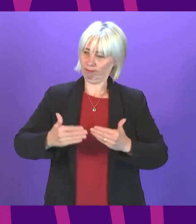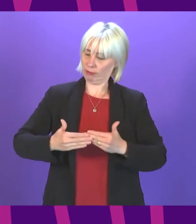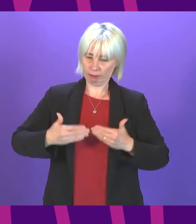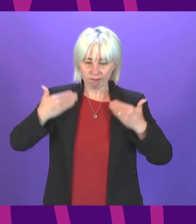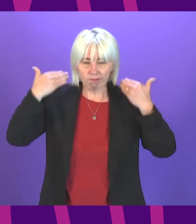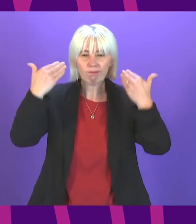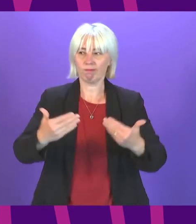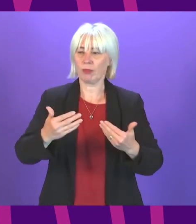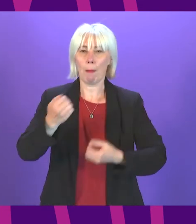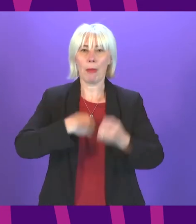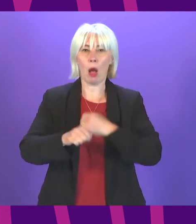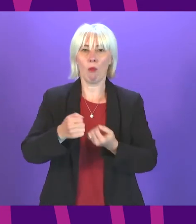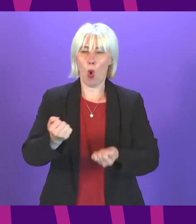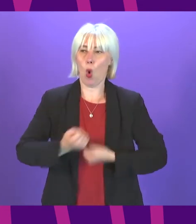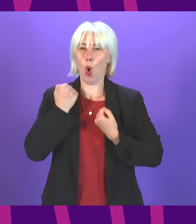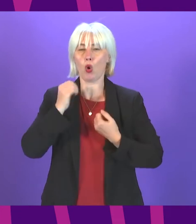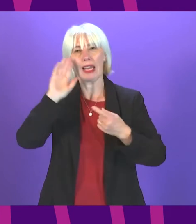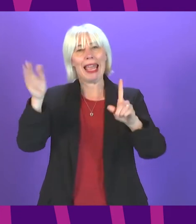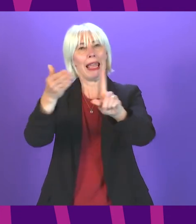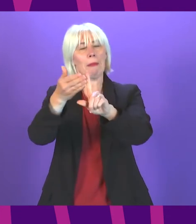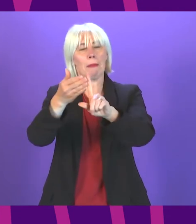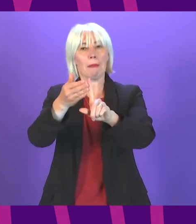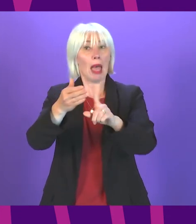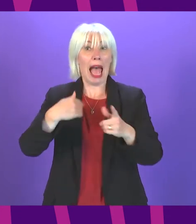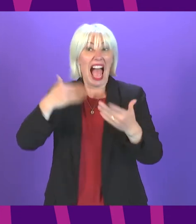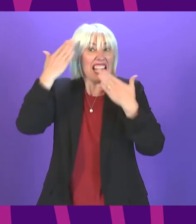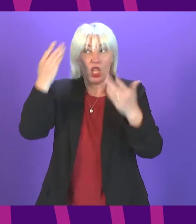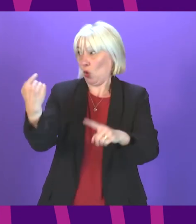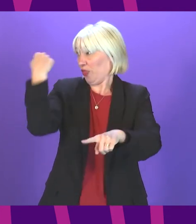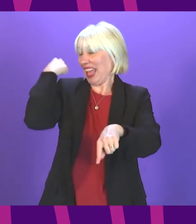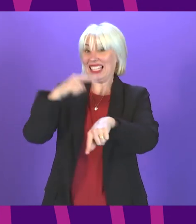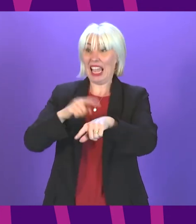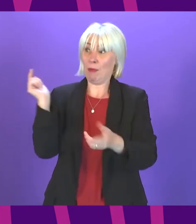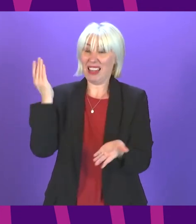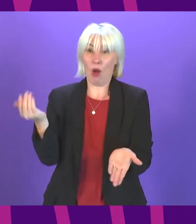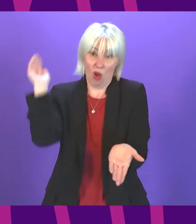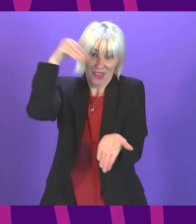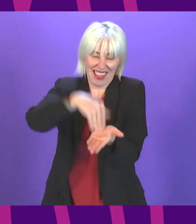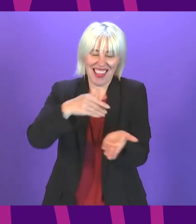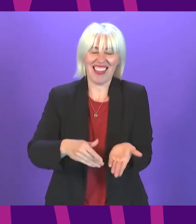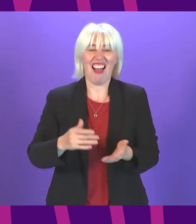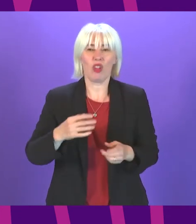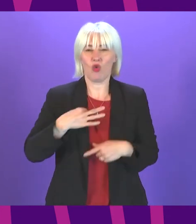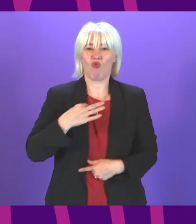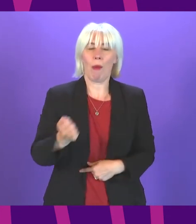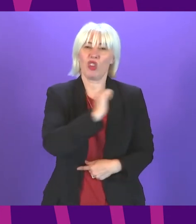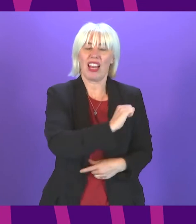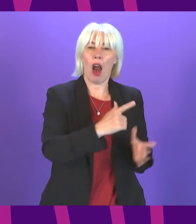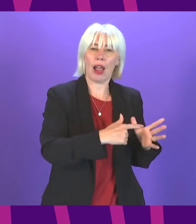charge of its own destiny little did I expect then to be standing here now representing Argylland Bute in the Parliament